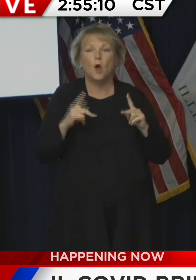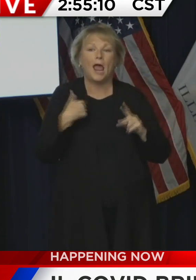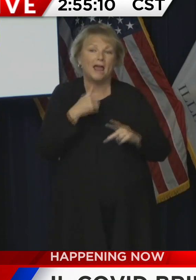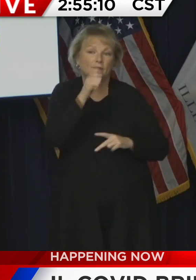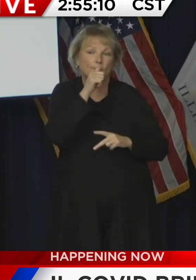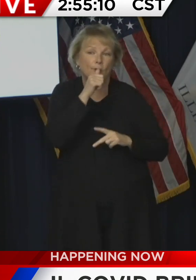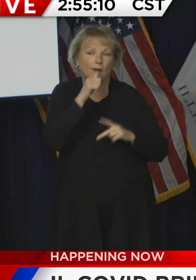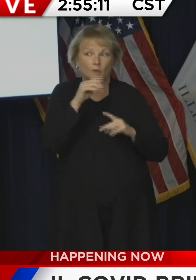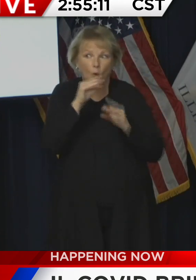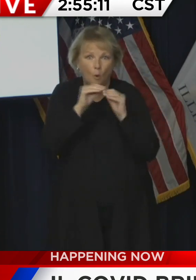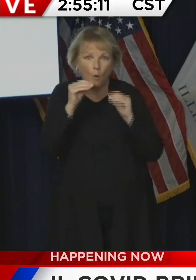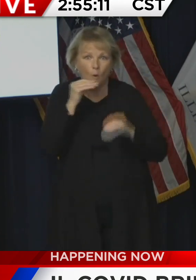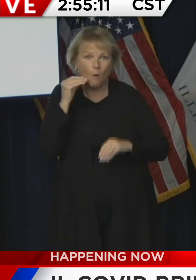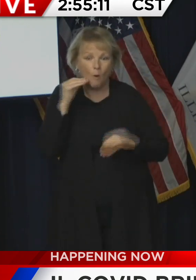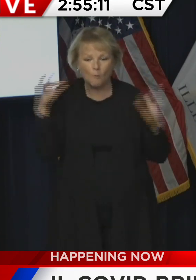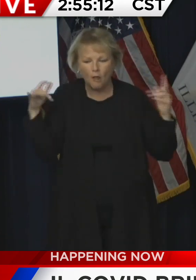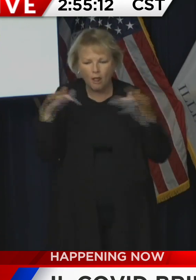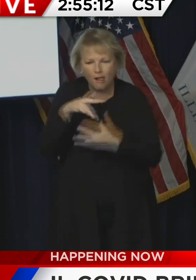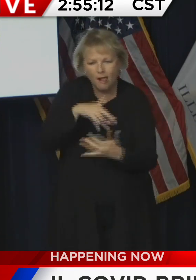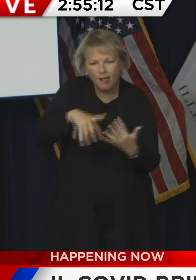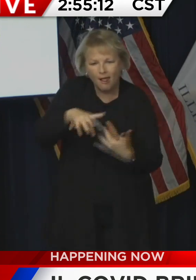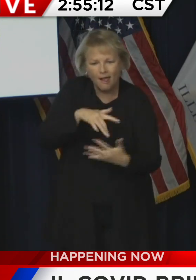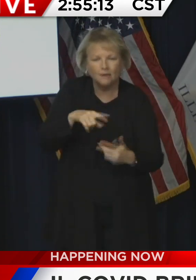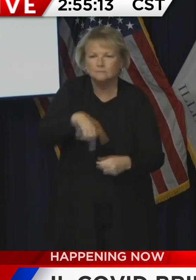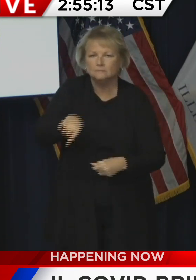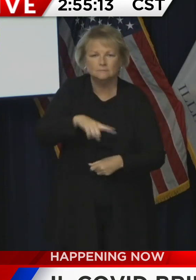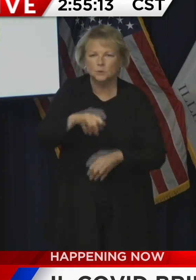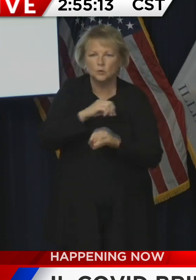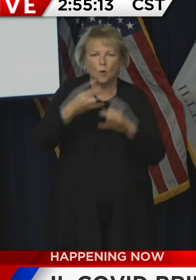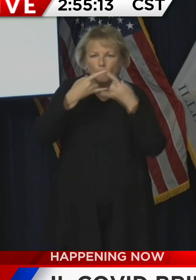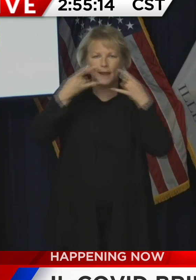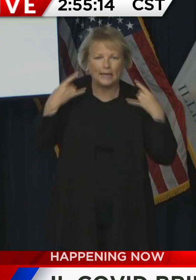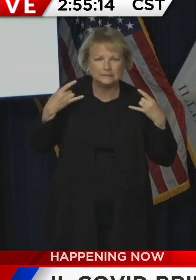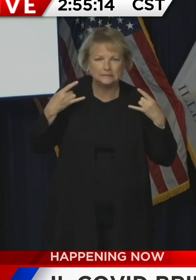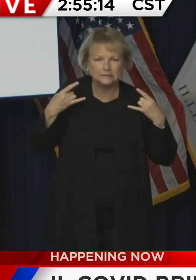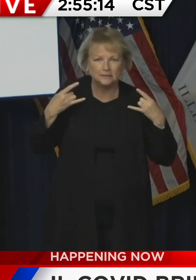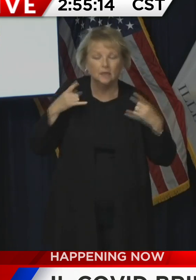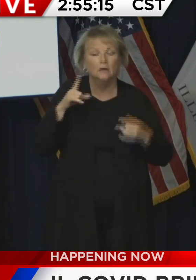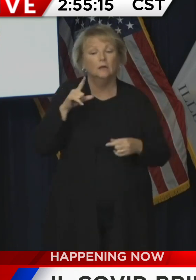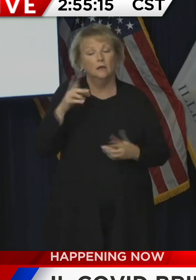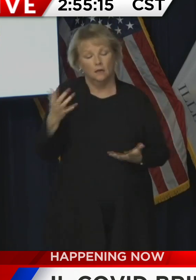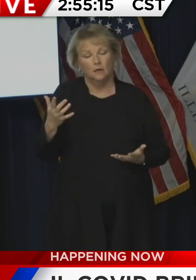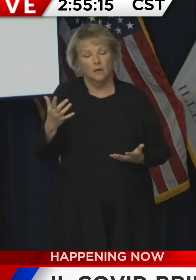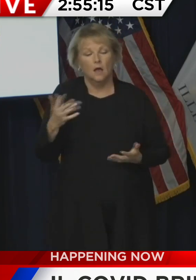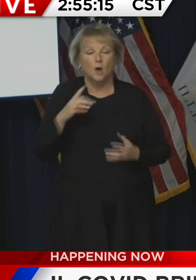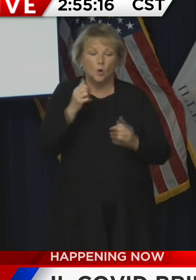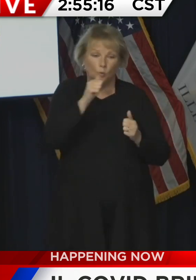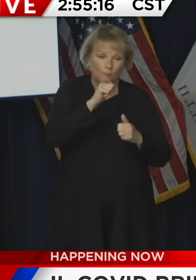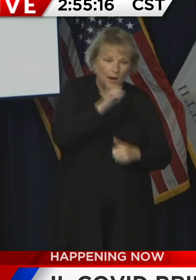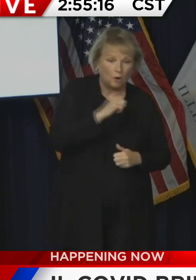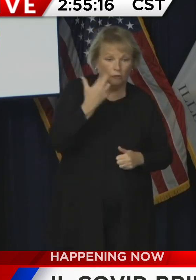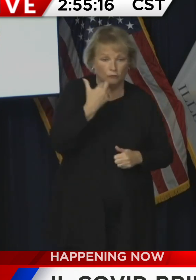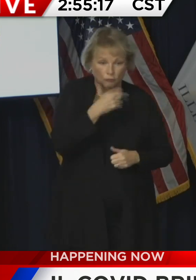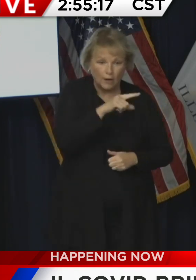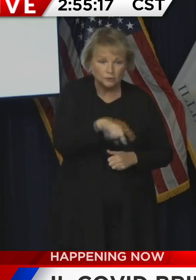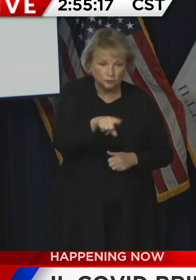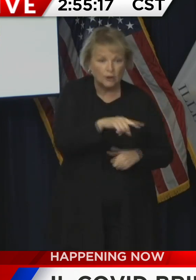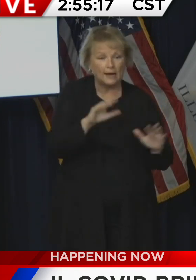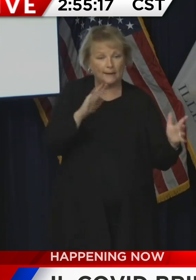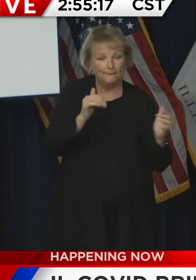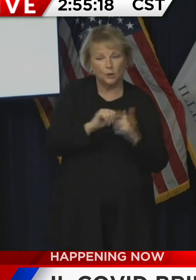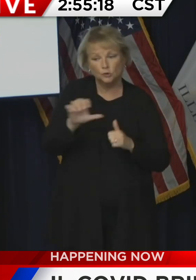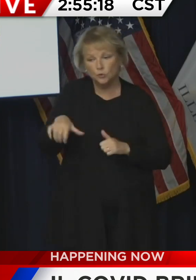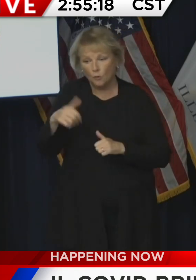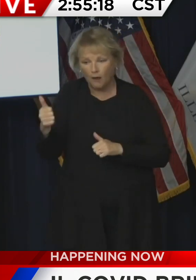events at their home, and they're not wearing masks in their home. There are a lot of people, as you know, the unfortunate thing about bars and restaurants, as opposed to other